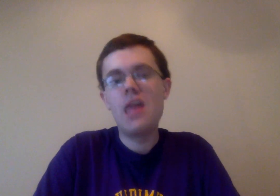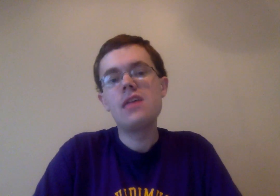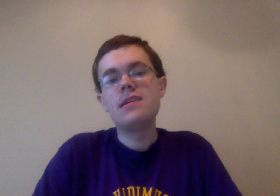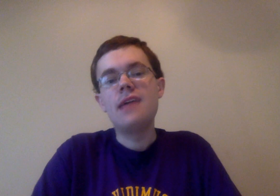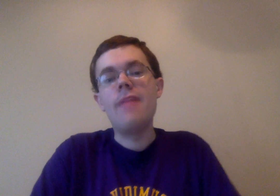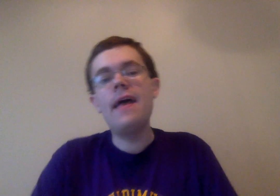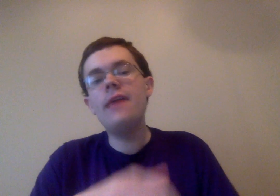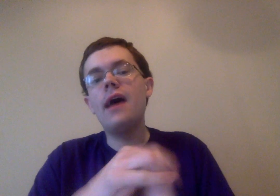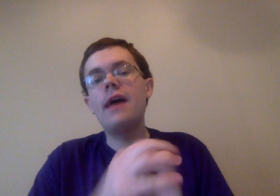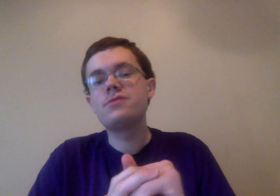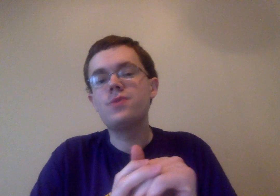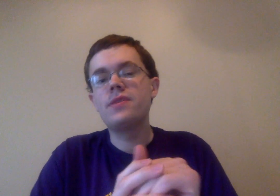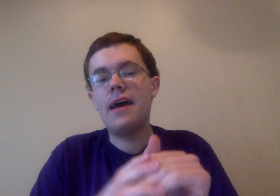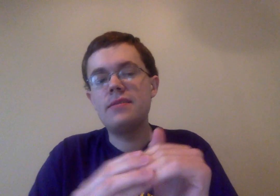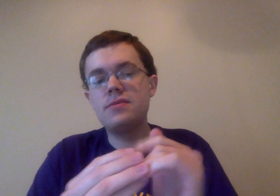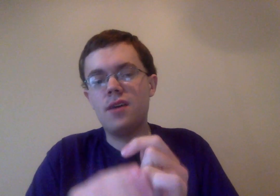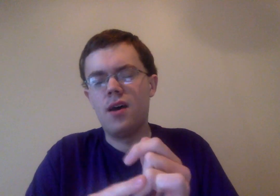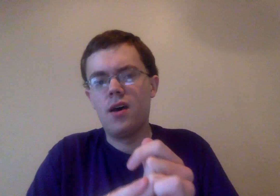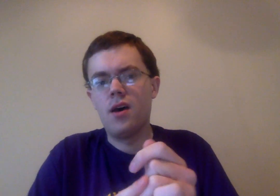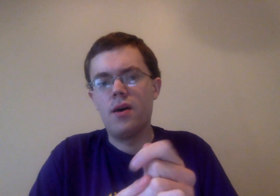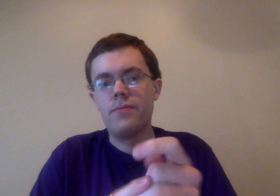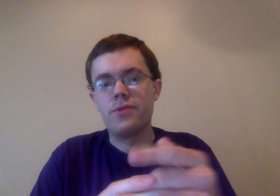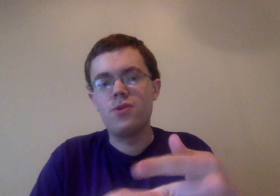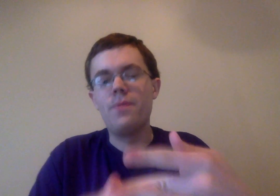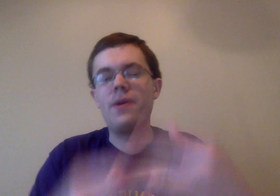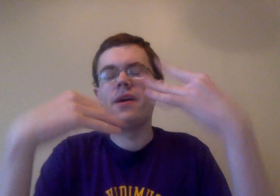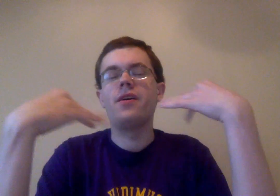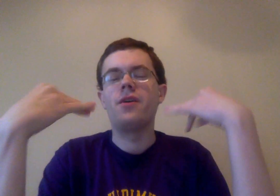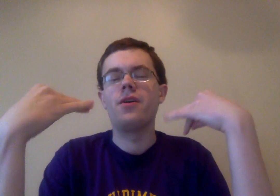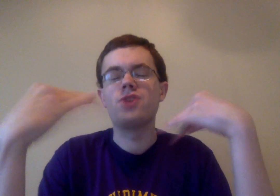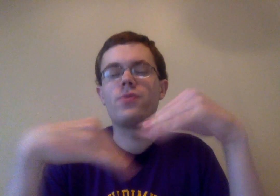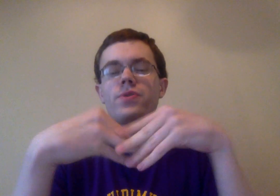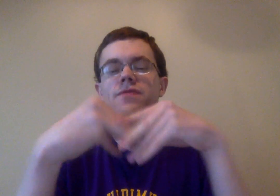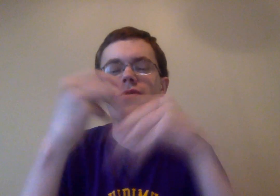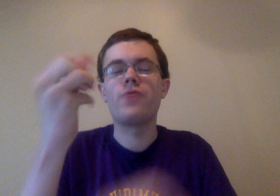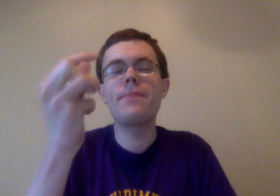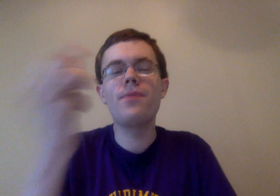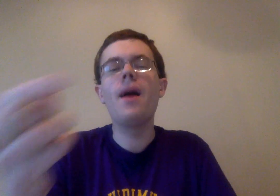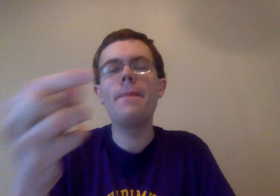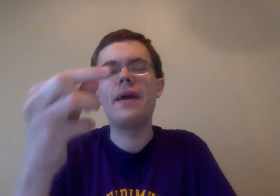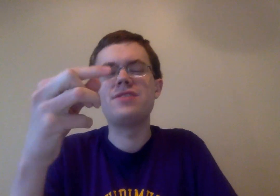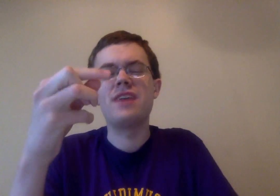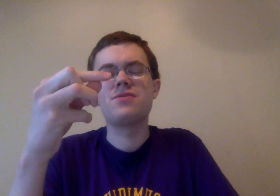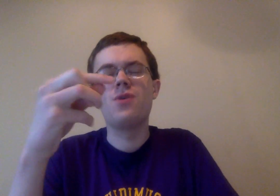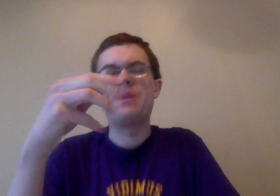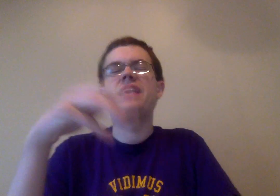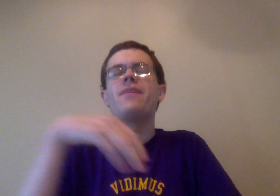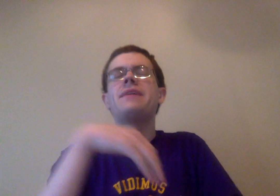Um, and then, as they're doing that, um, there's the whole bit where Tomaru gives her the ring prop, and then she has this whole, I'm gonna give up my